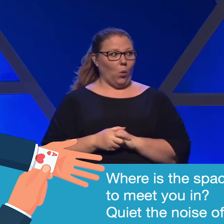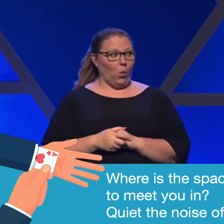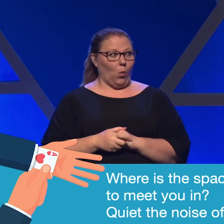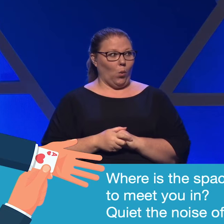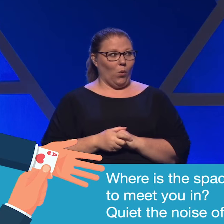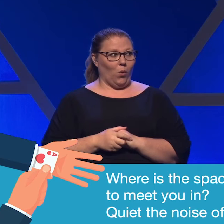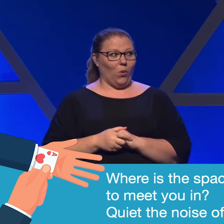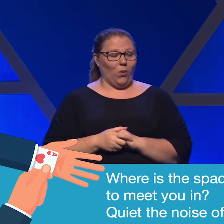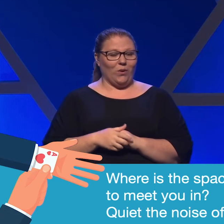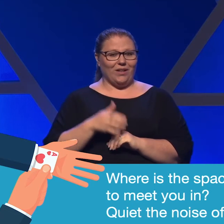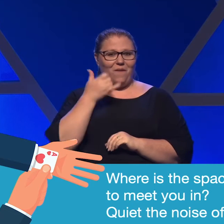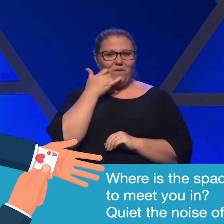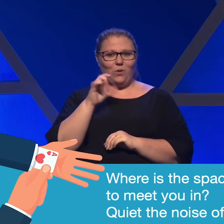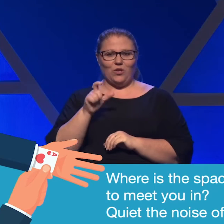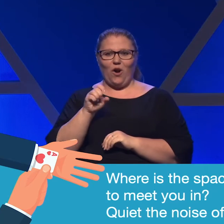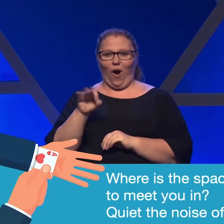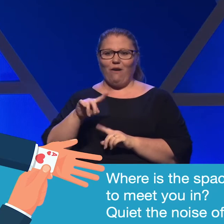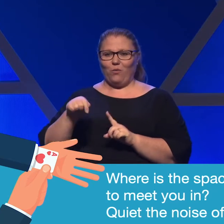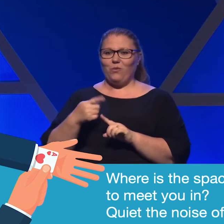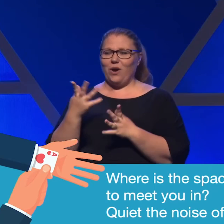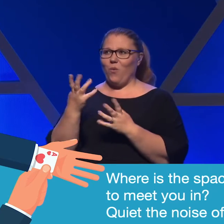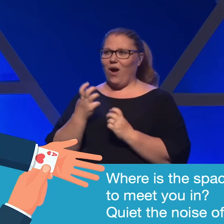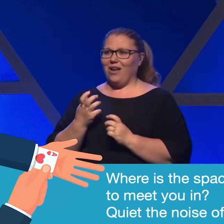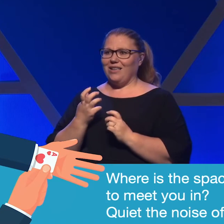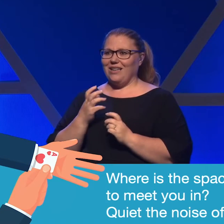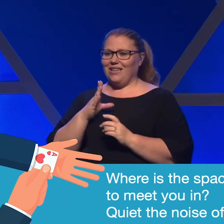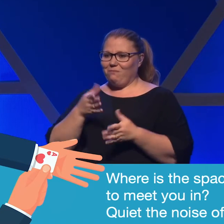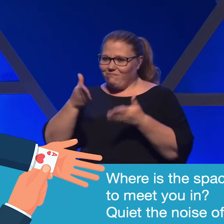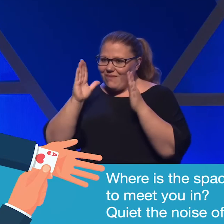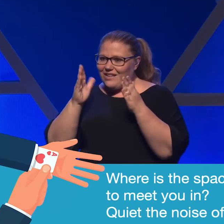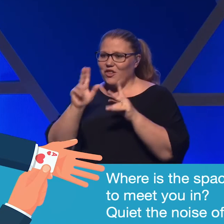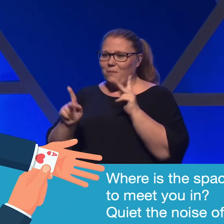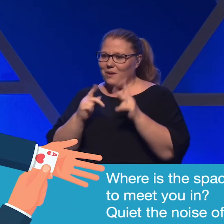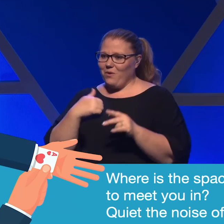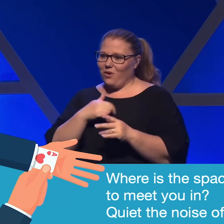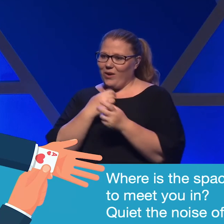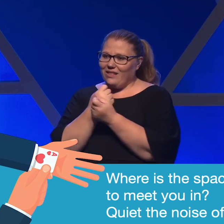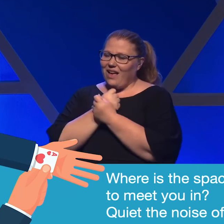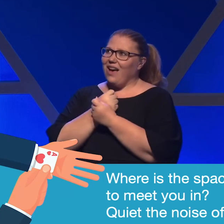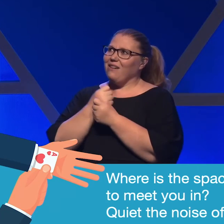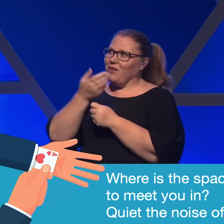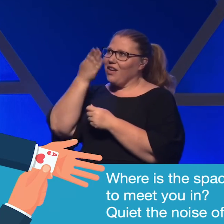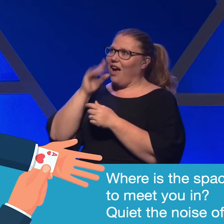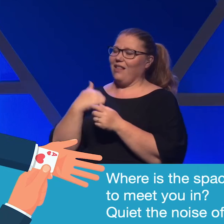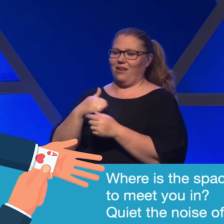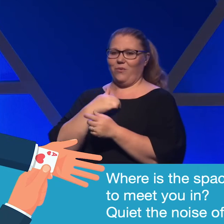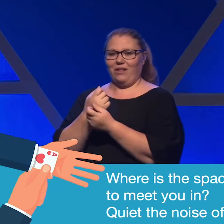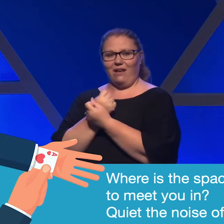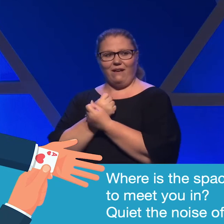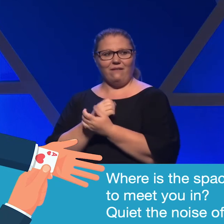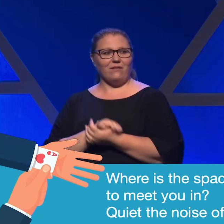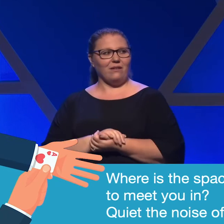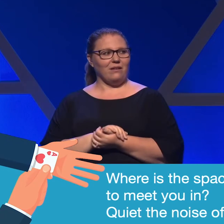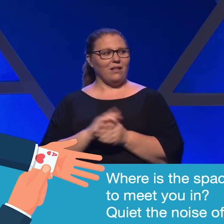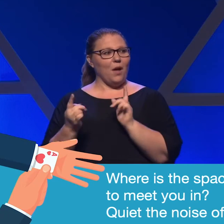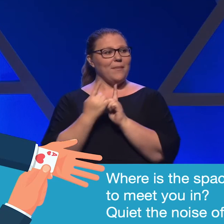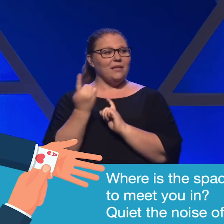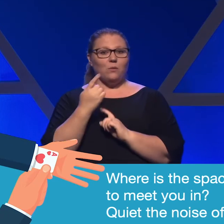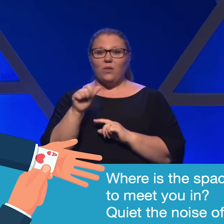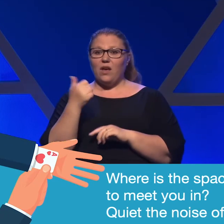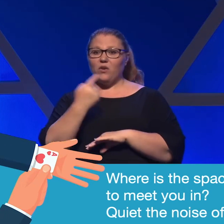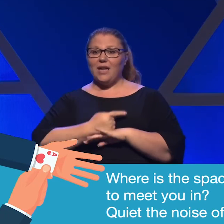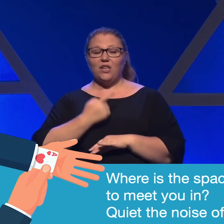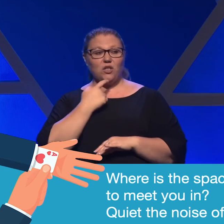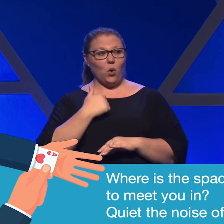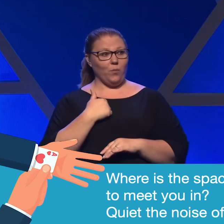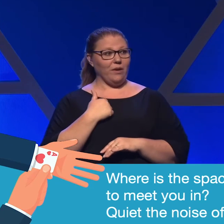Let's turn off our phones when we want to be present with the people we love and with the God that we love. I met someone the other day. She told